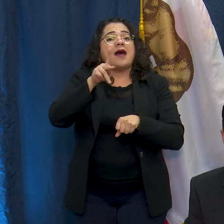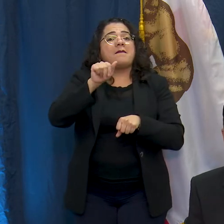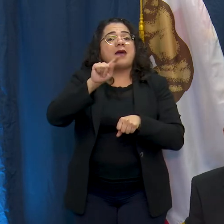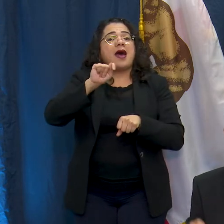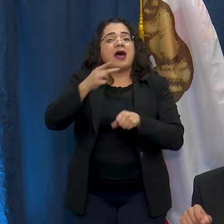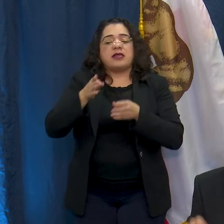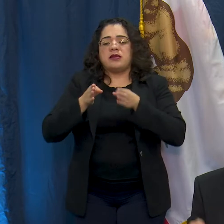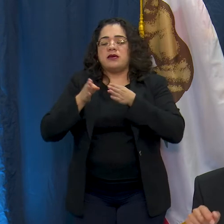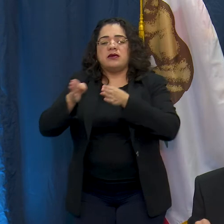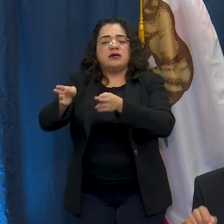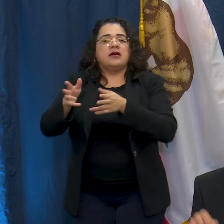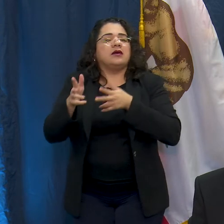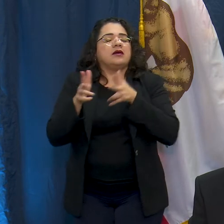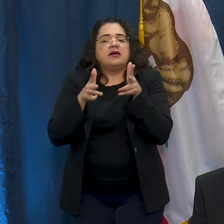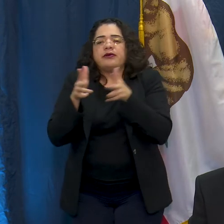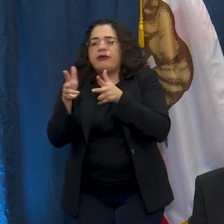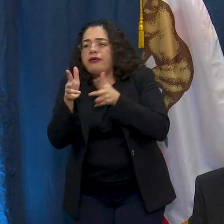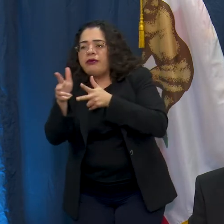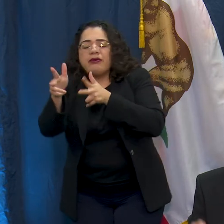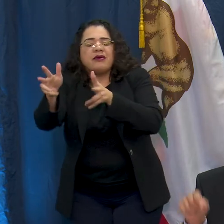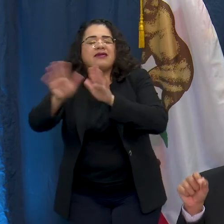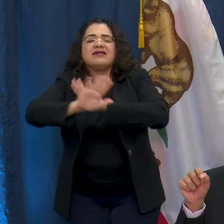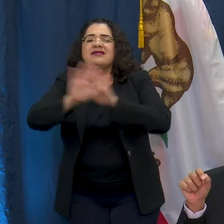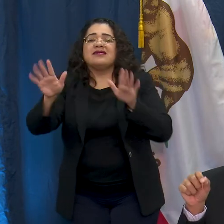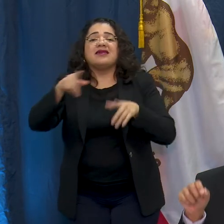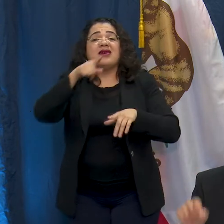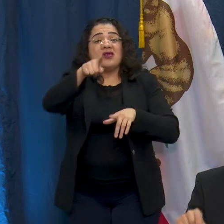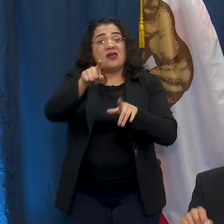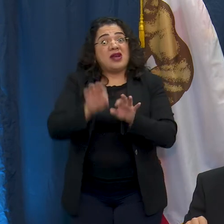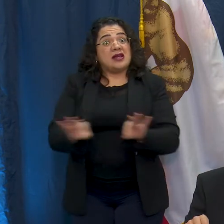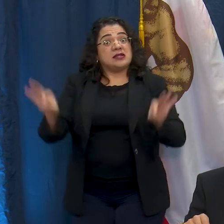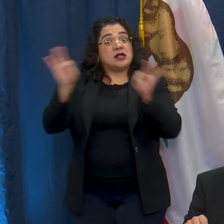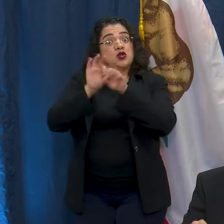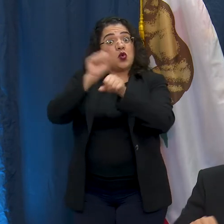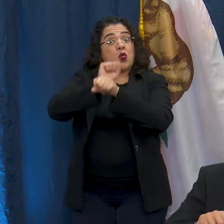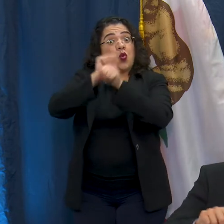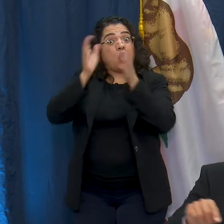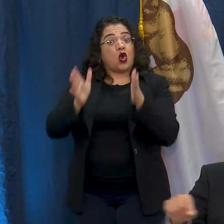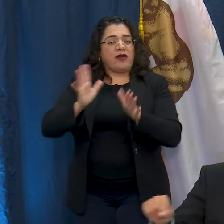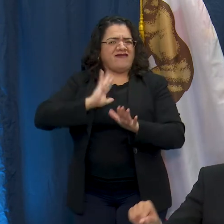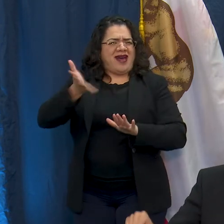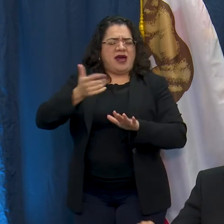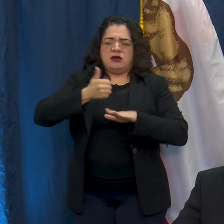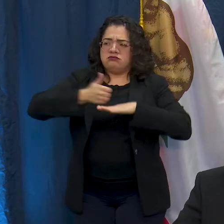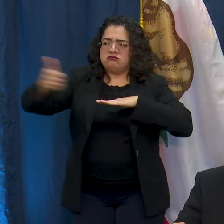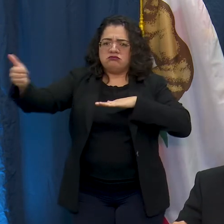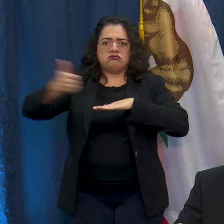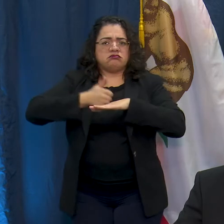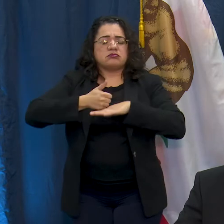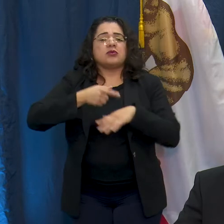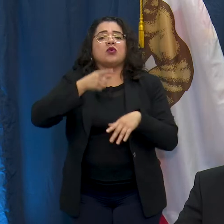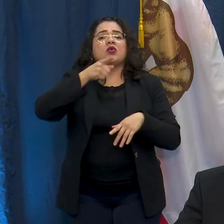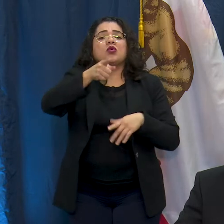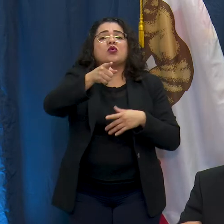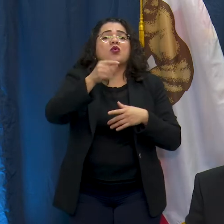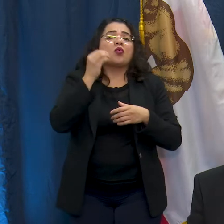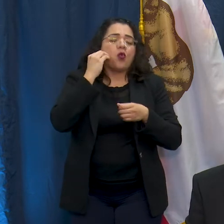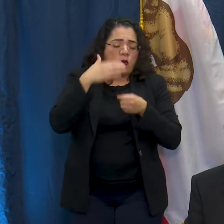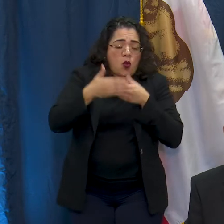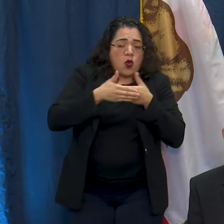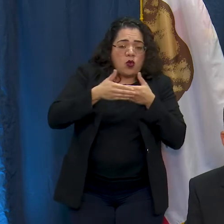stay at home if you're not an essential worker. What you can do is take a walk around your individual neighborhood,